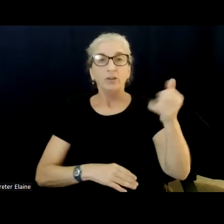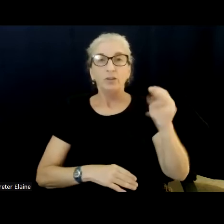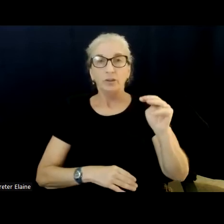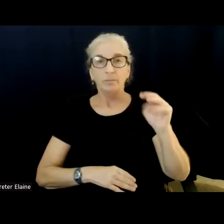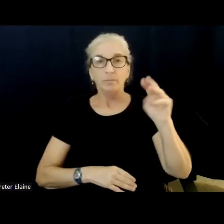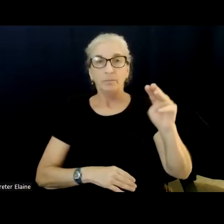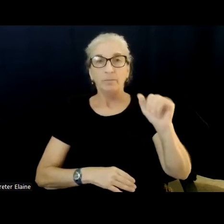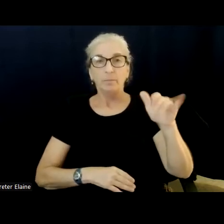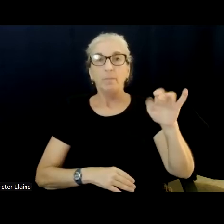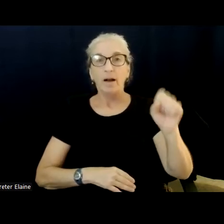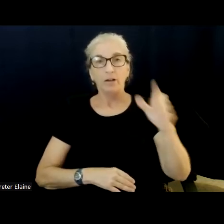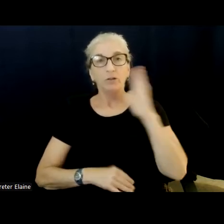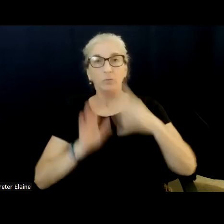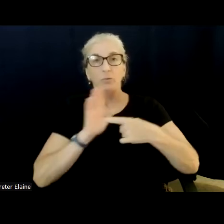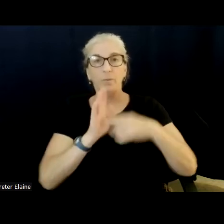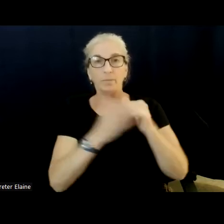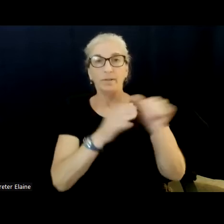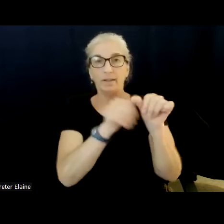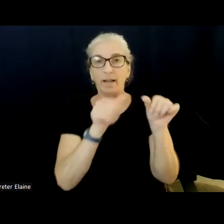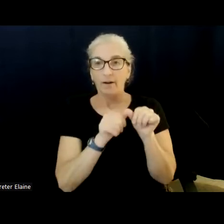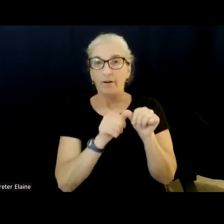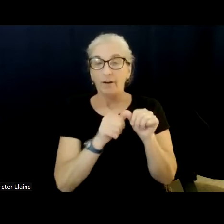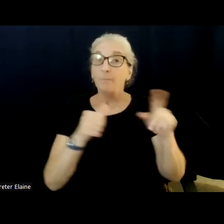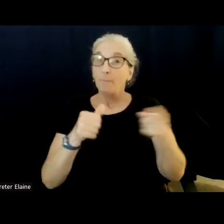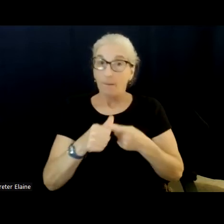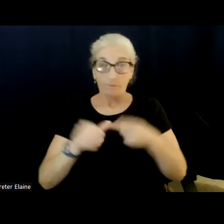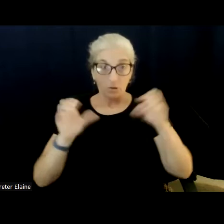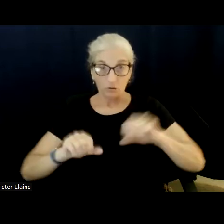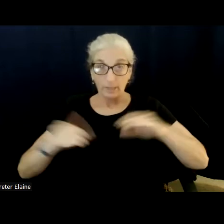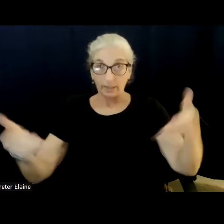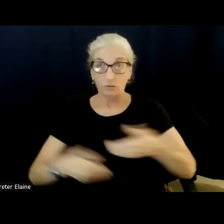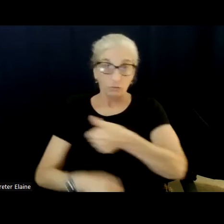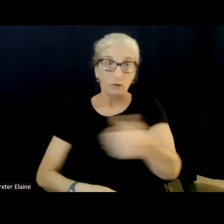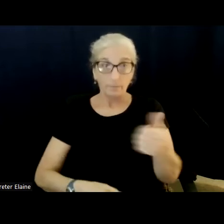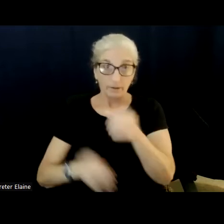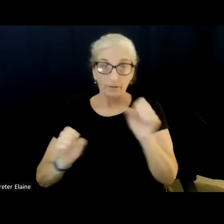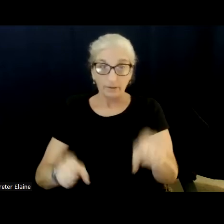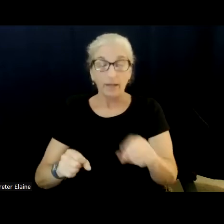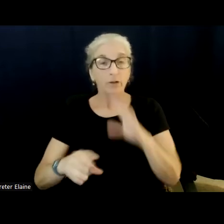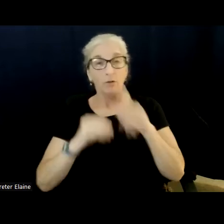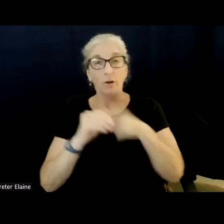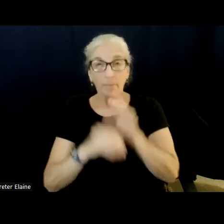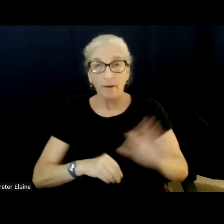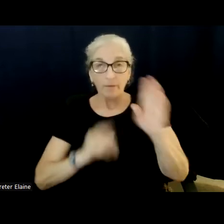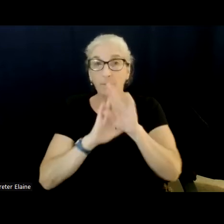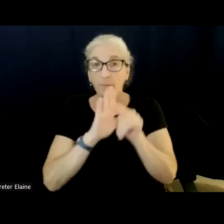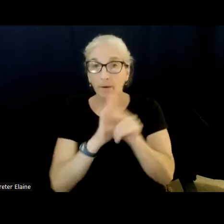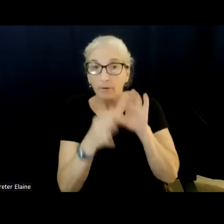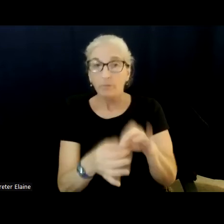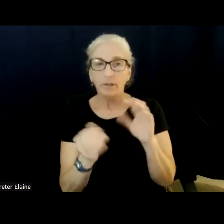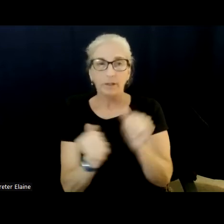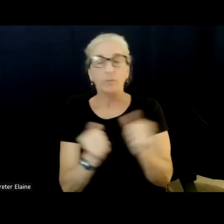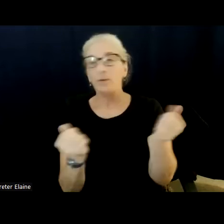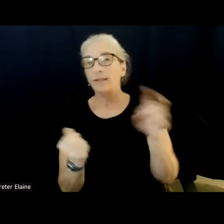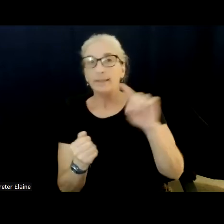First, we'll start off by giving all the candidates a chance to introduce themselves and talk a little bit about their background and disability services professionally